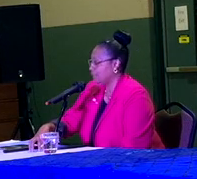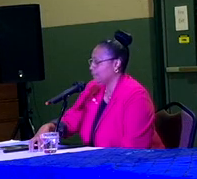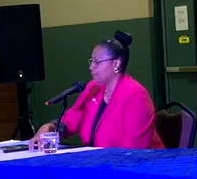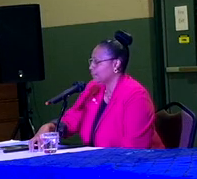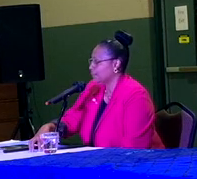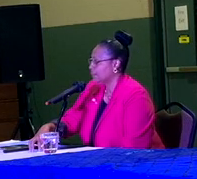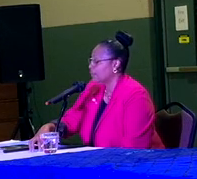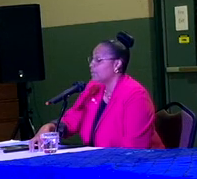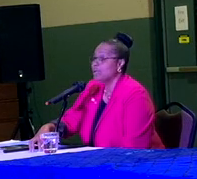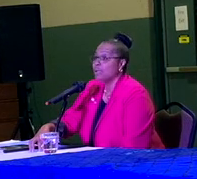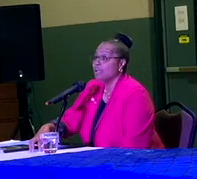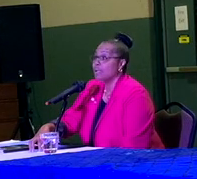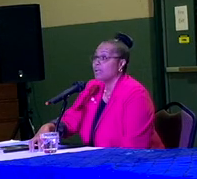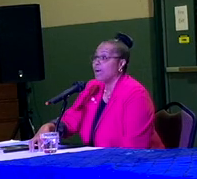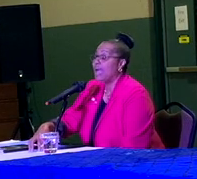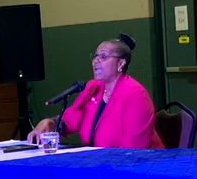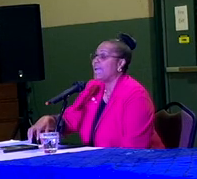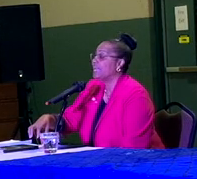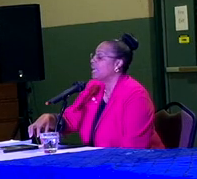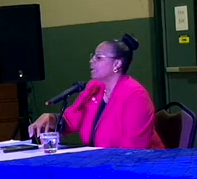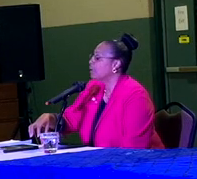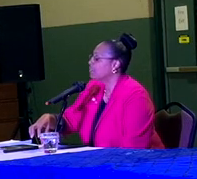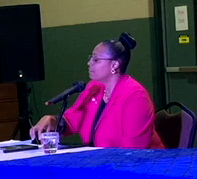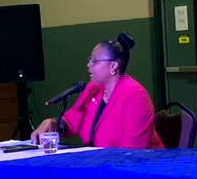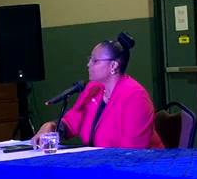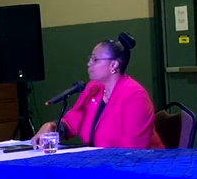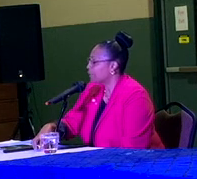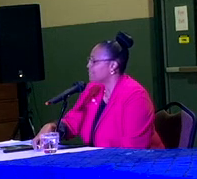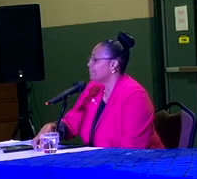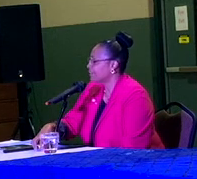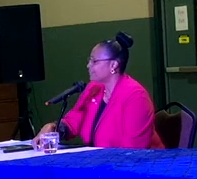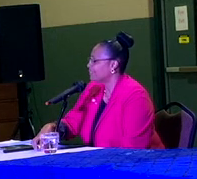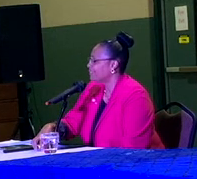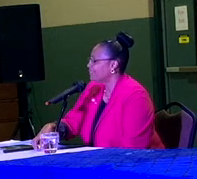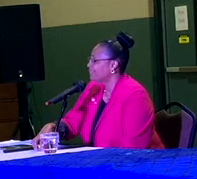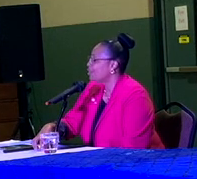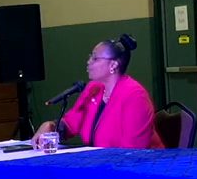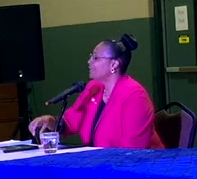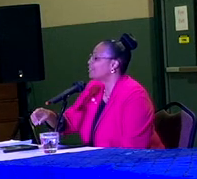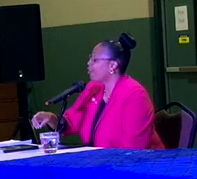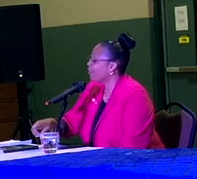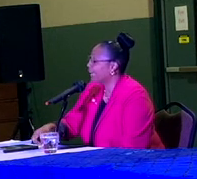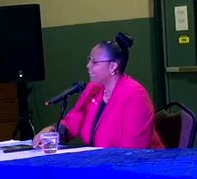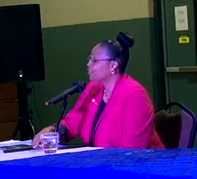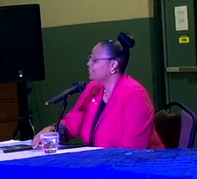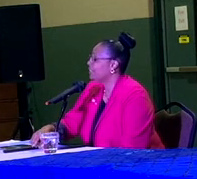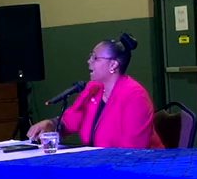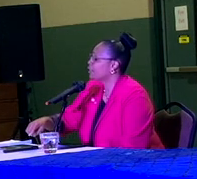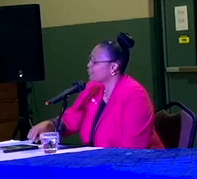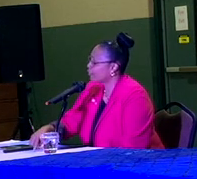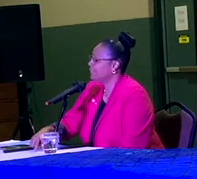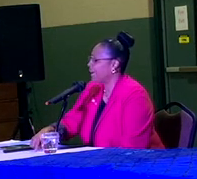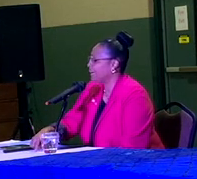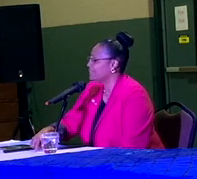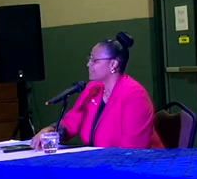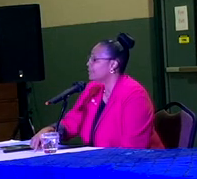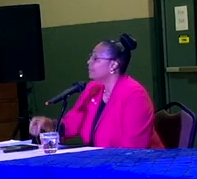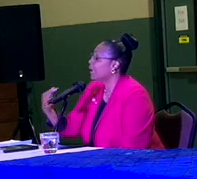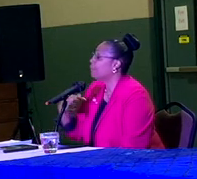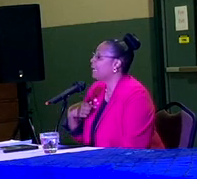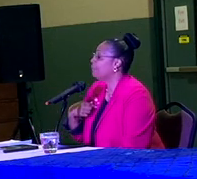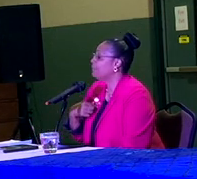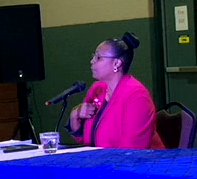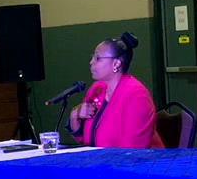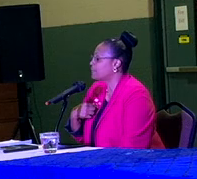19, I have the vice president who is Caucasian out of Stirling Heights